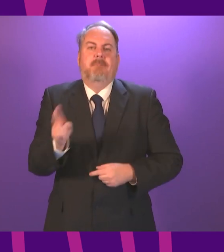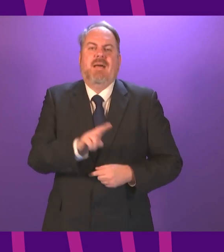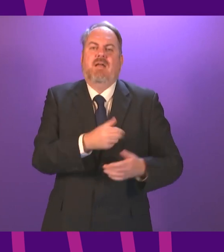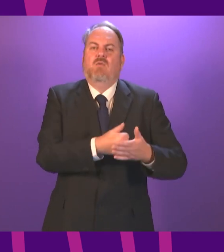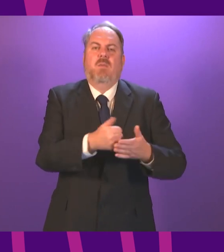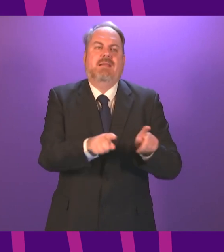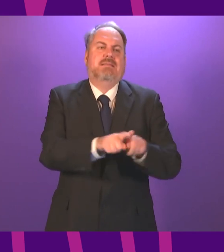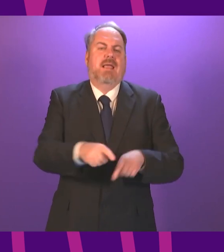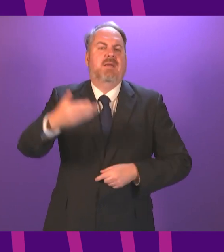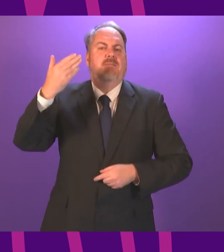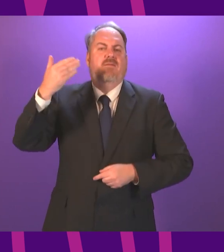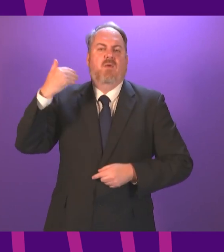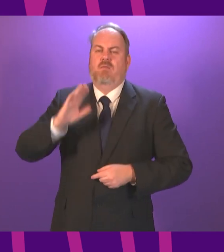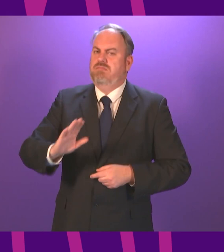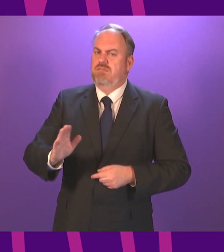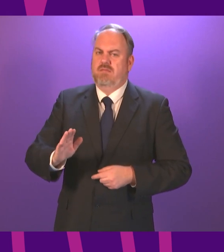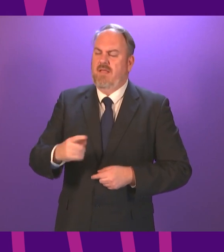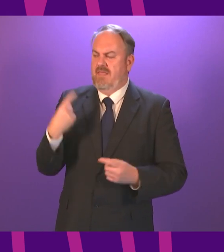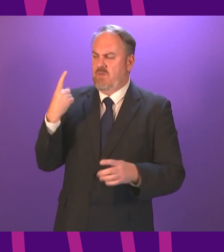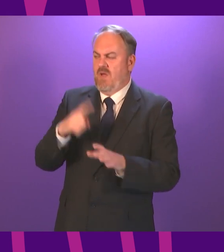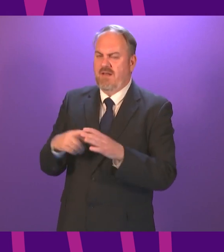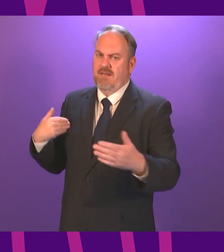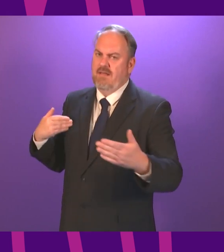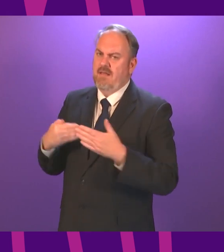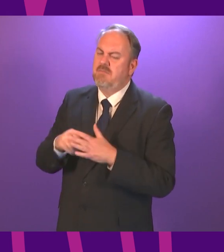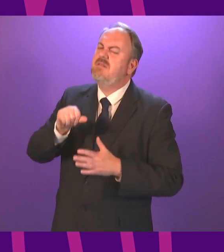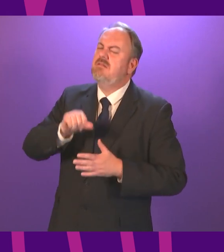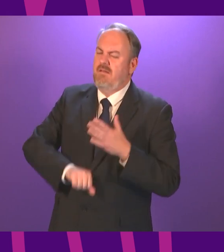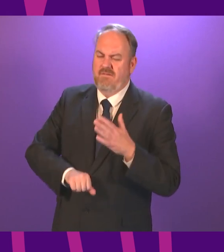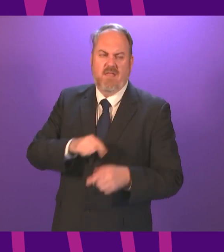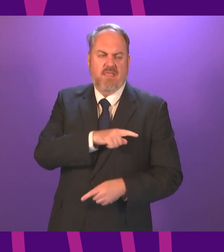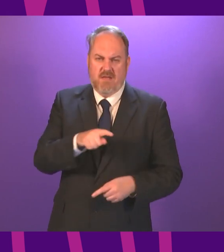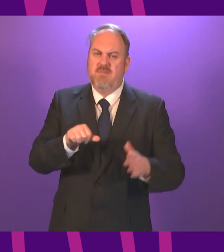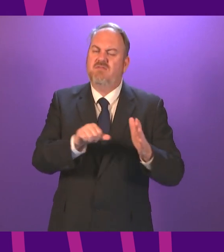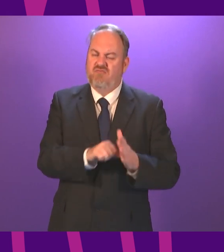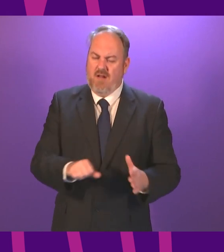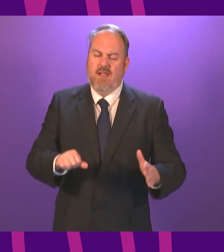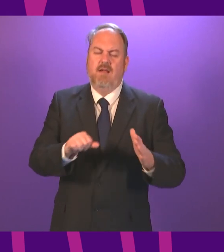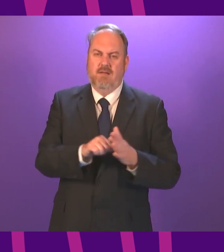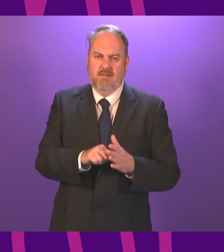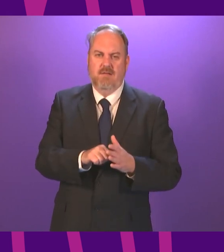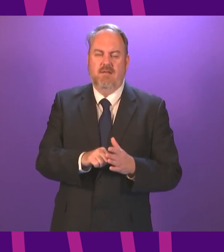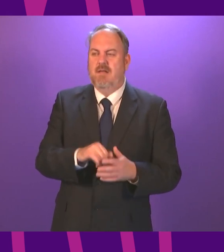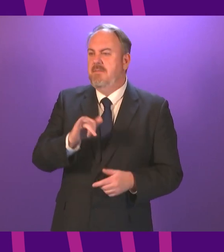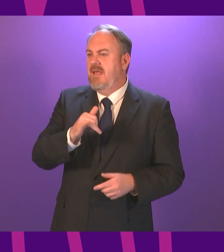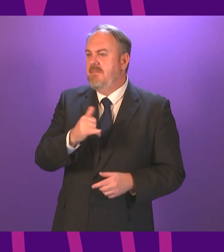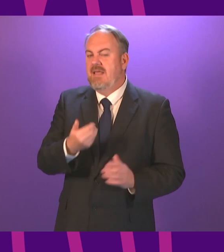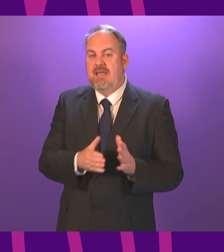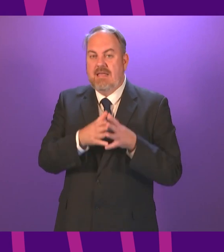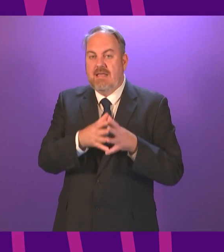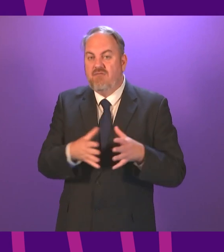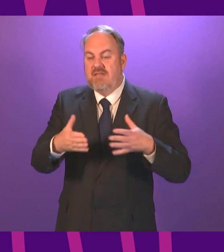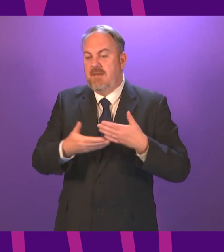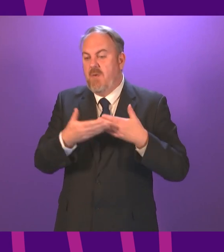Our staff have had a hard year and they need our support when it comes to the backlog of needs. Measures like expanding the workforce and GP